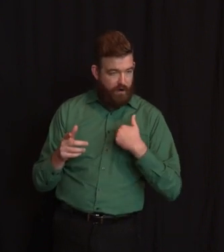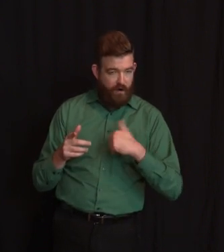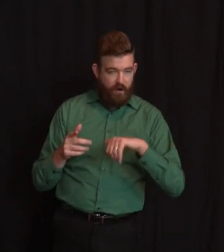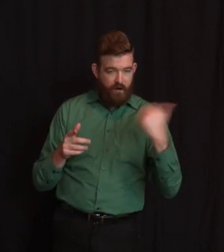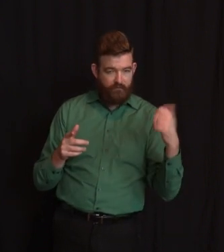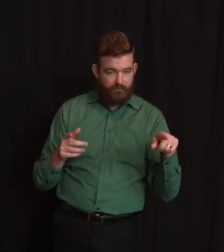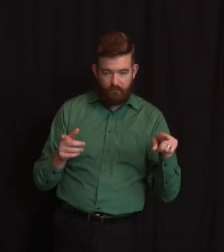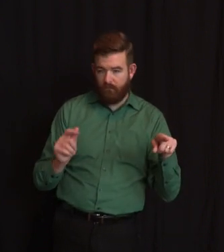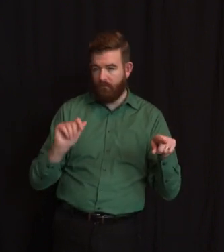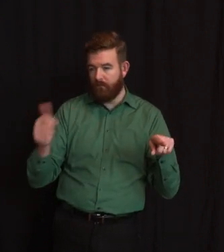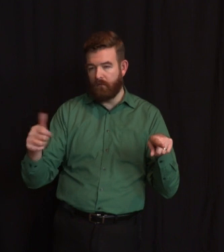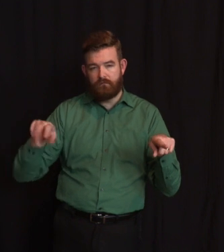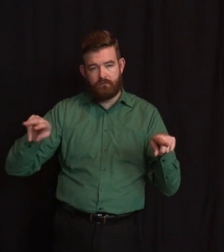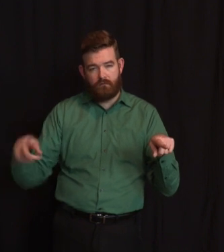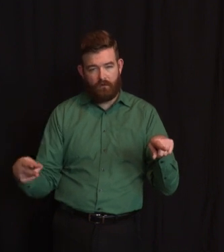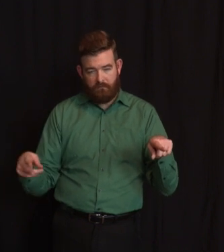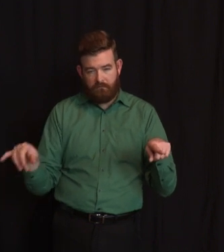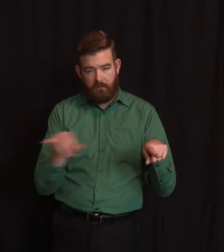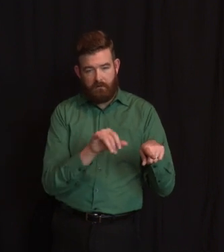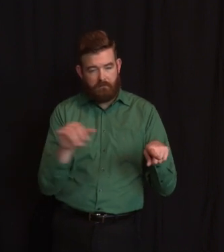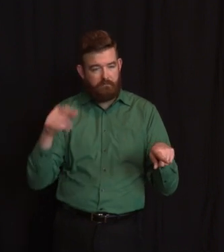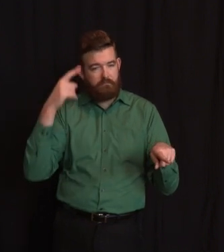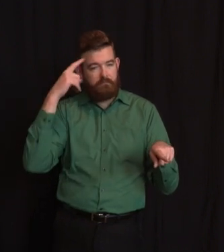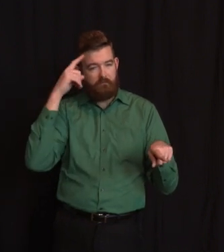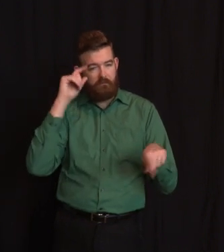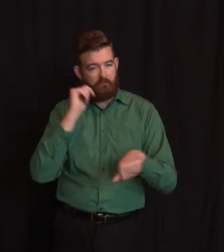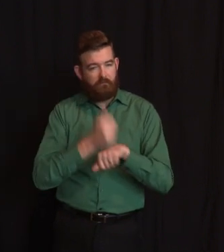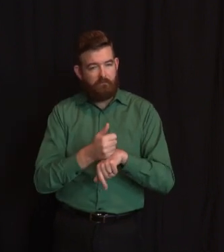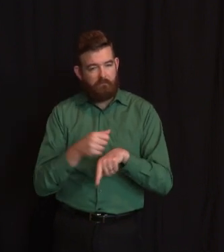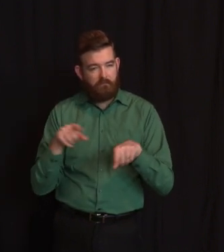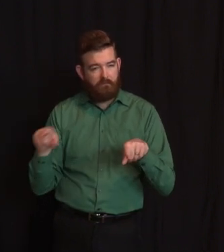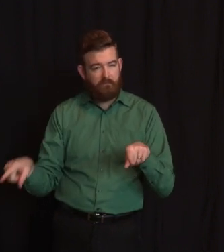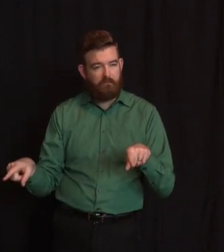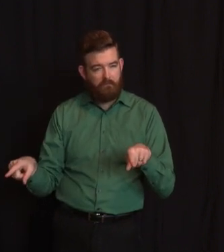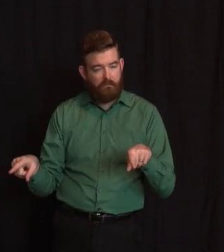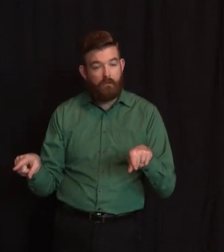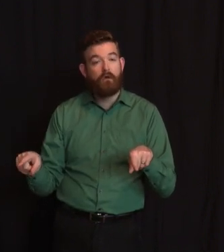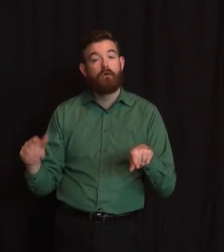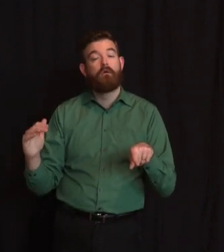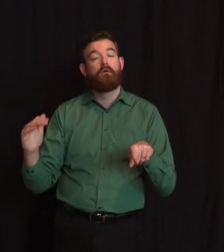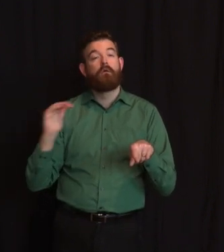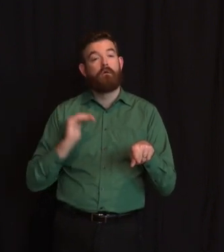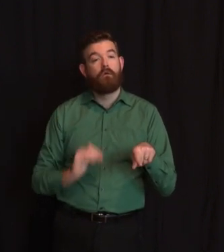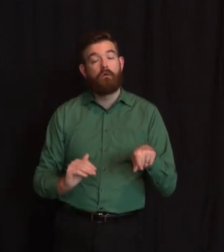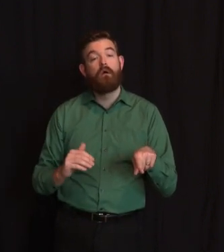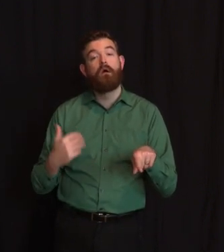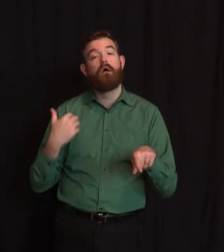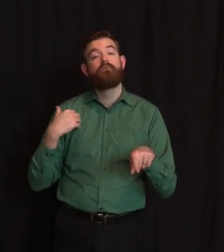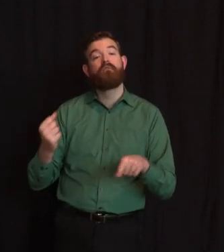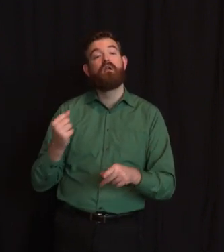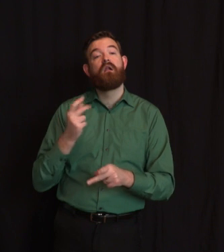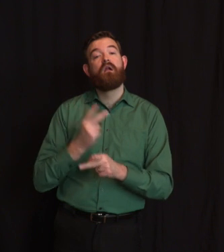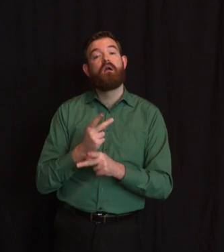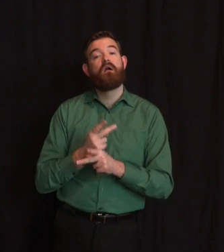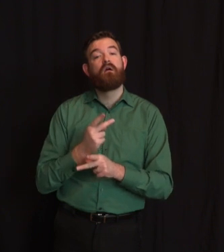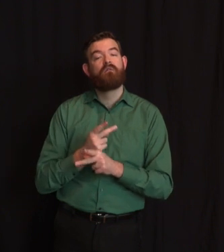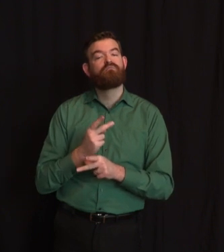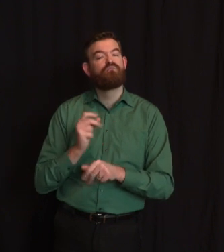immunity to certain healthcare professionals and facilities, and what's your response to the people who voted against that, and the